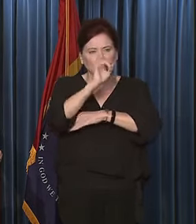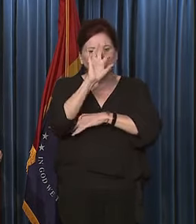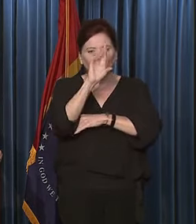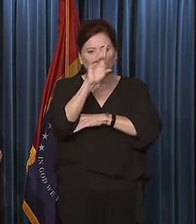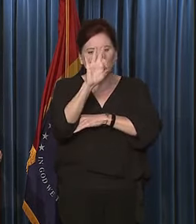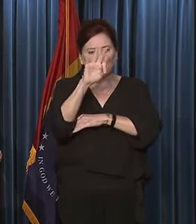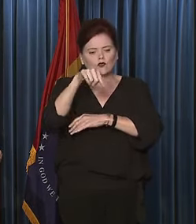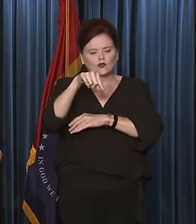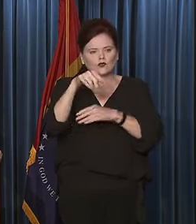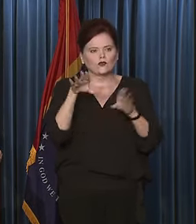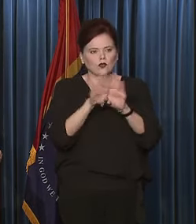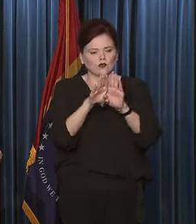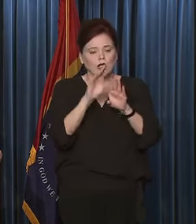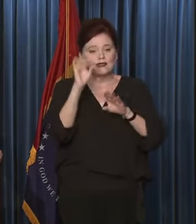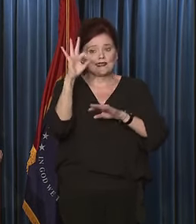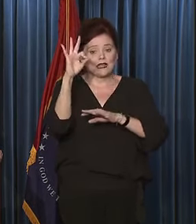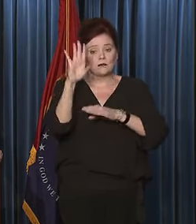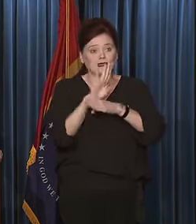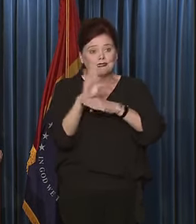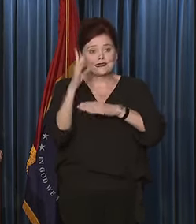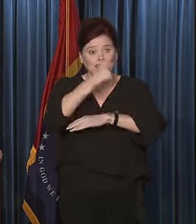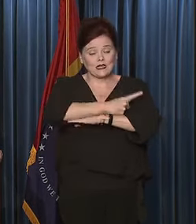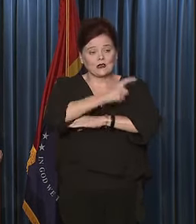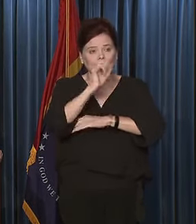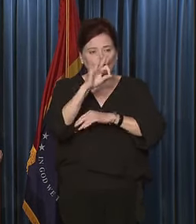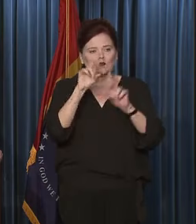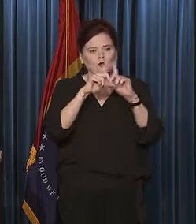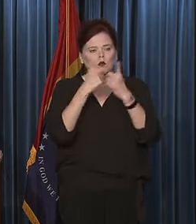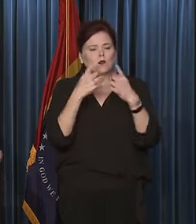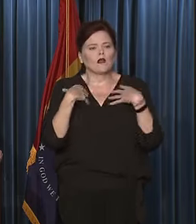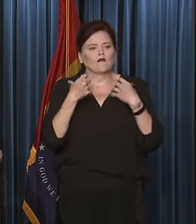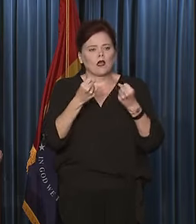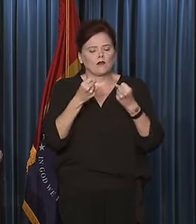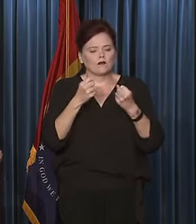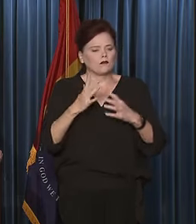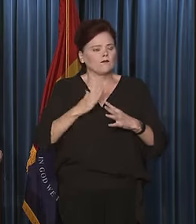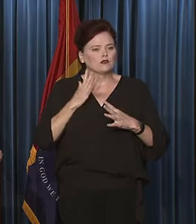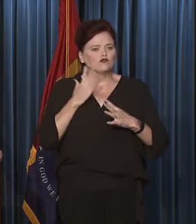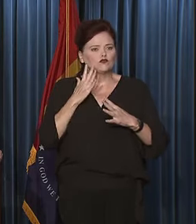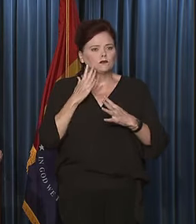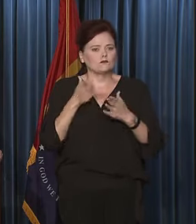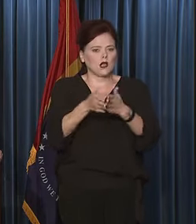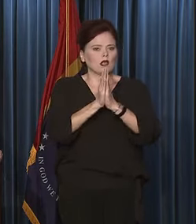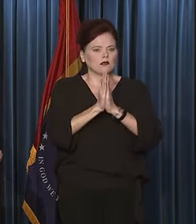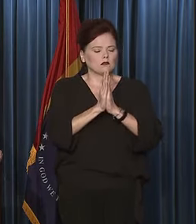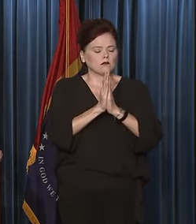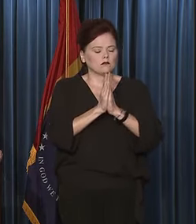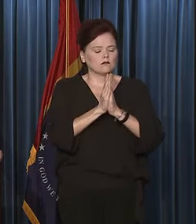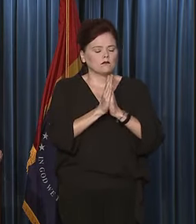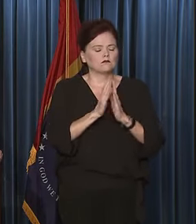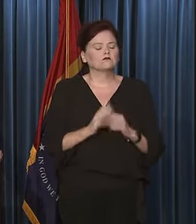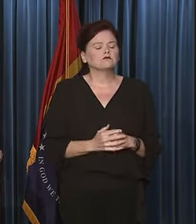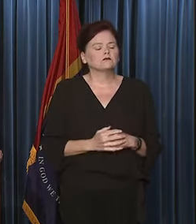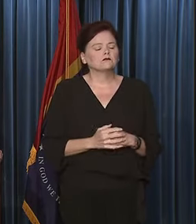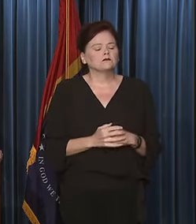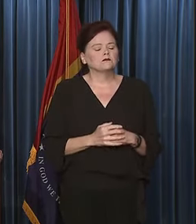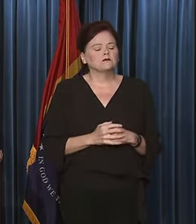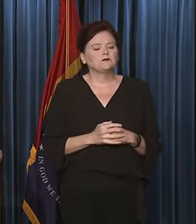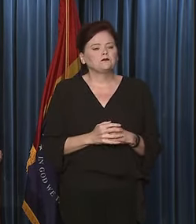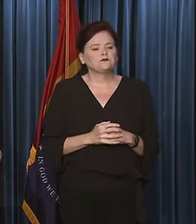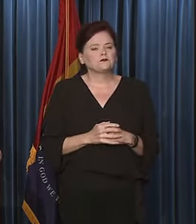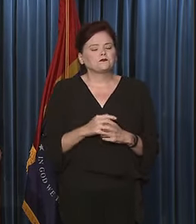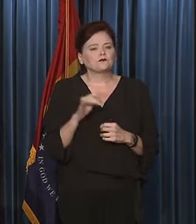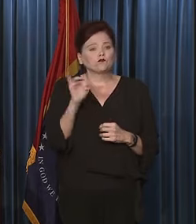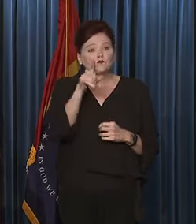and within nine business days of the Department of Health official ask. Of course,